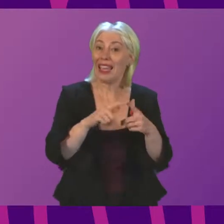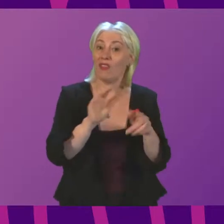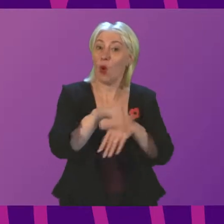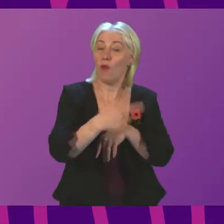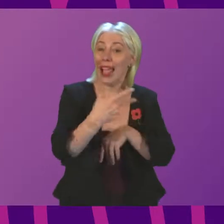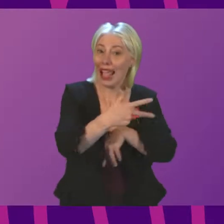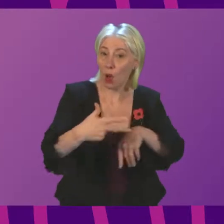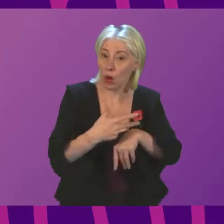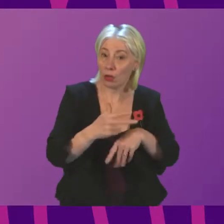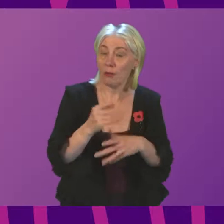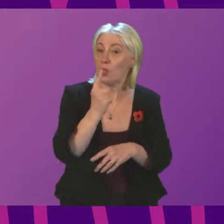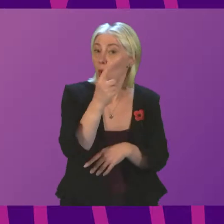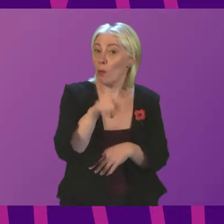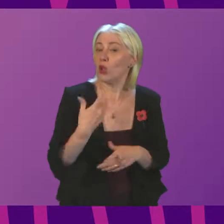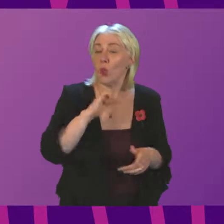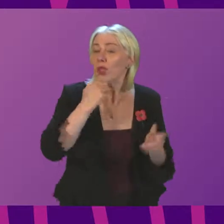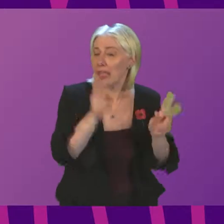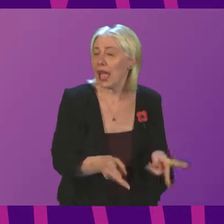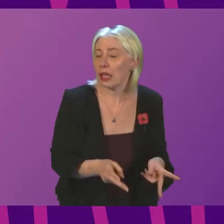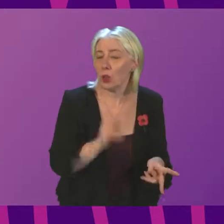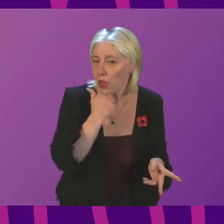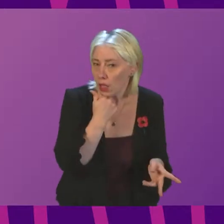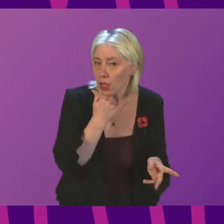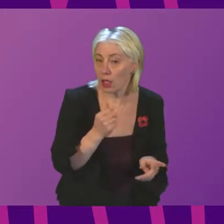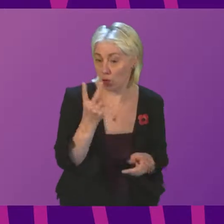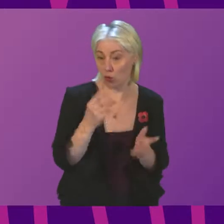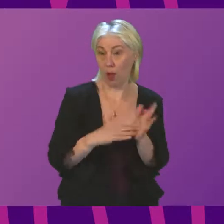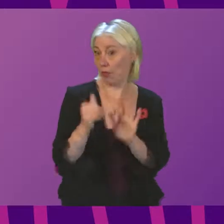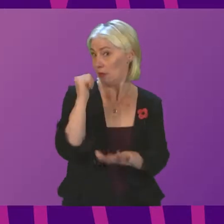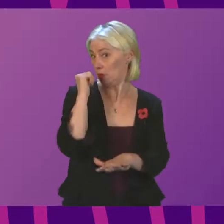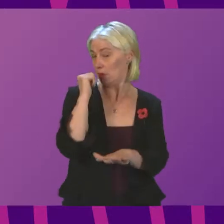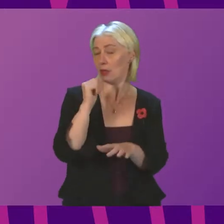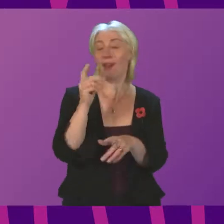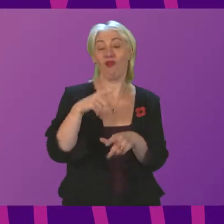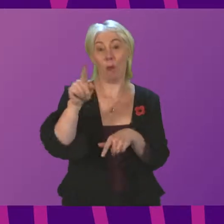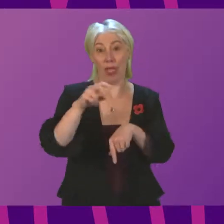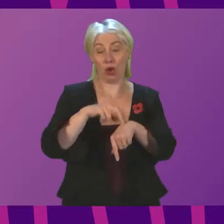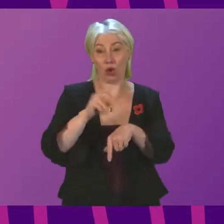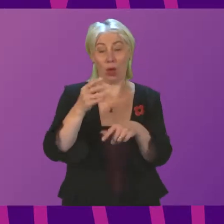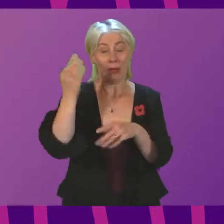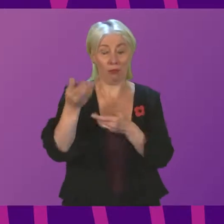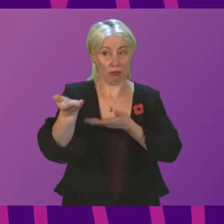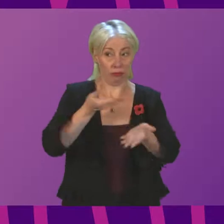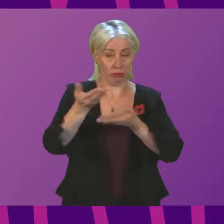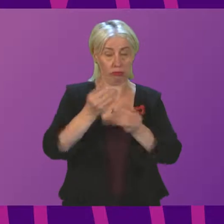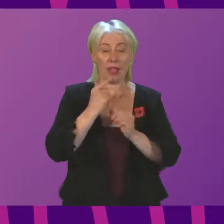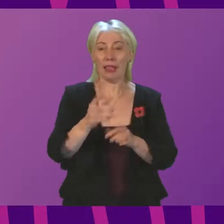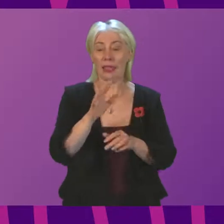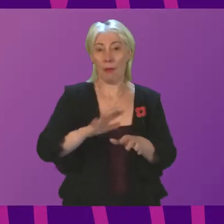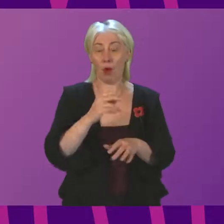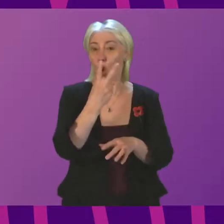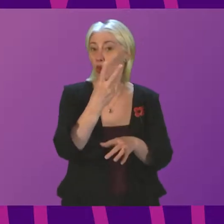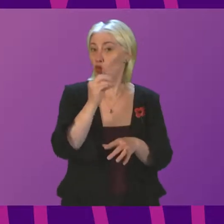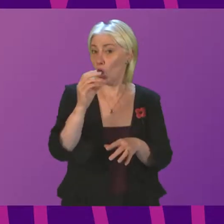somebody dies. If we look at just the last two months, according to Dr Thompson's estimate, there will have been more than